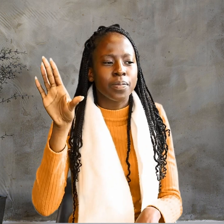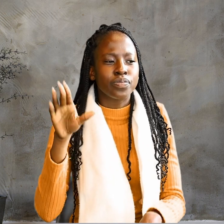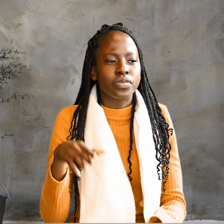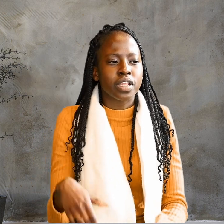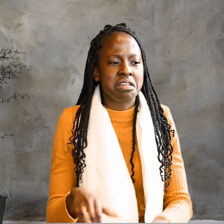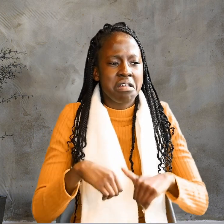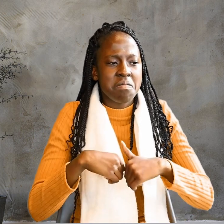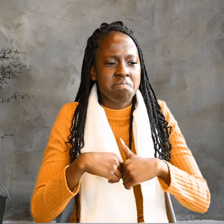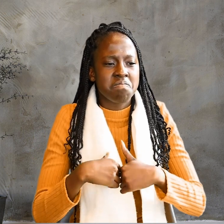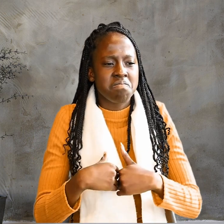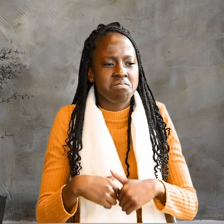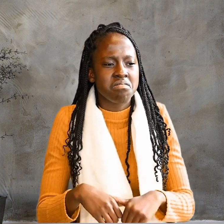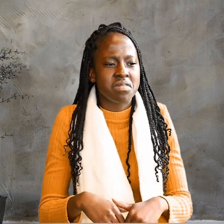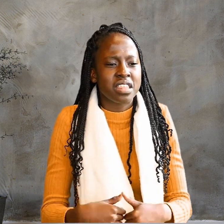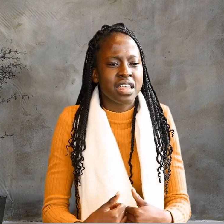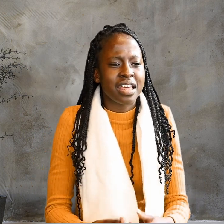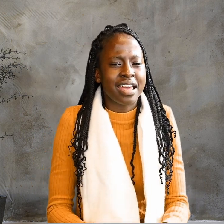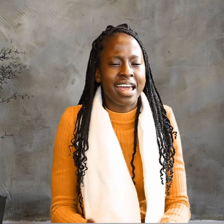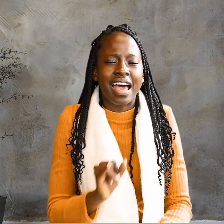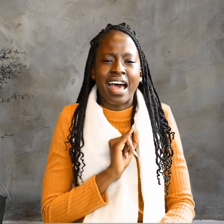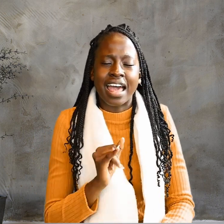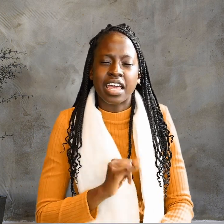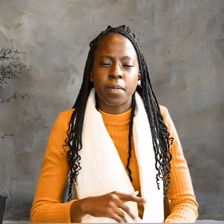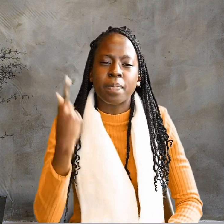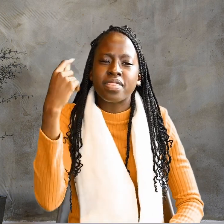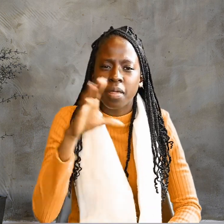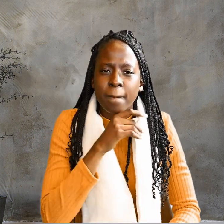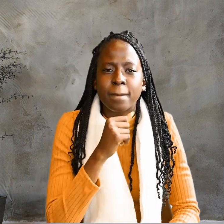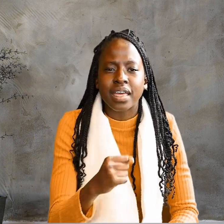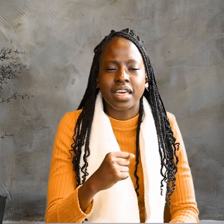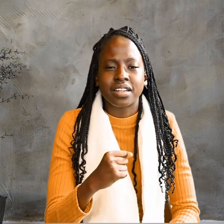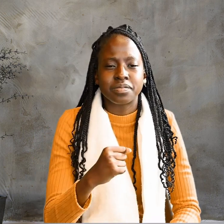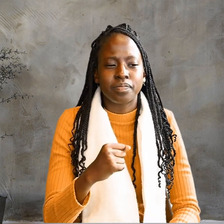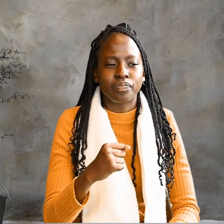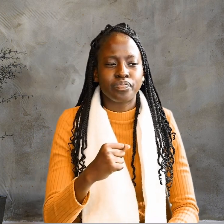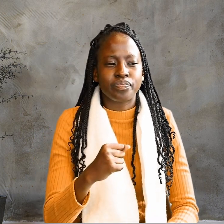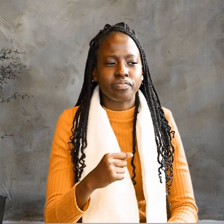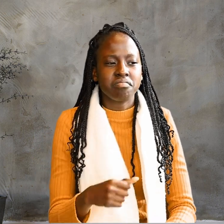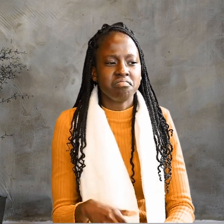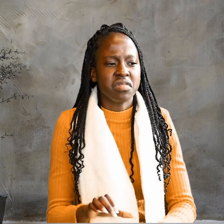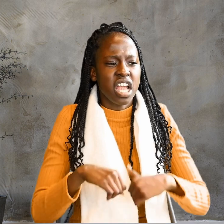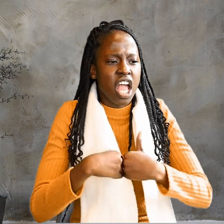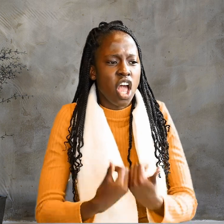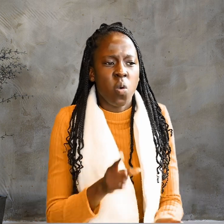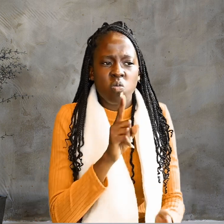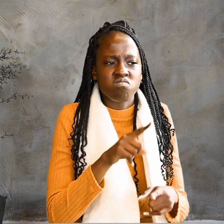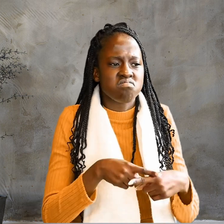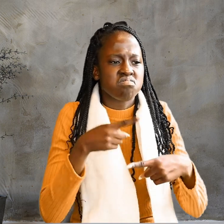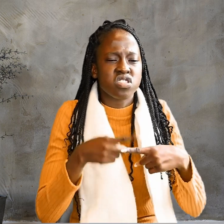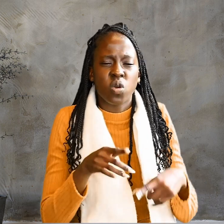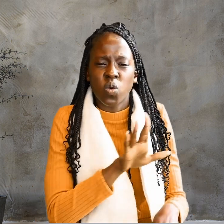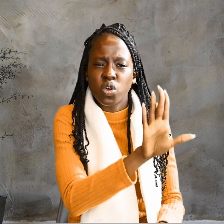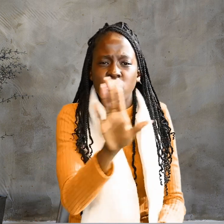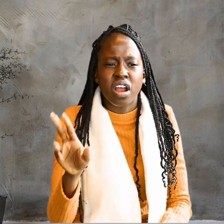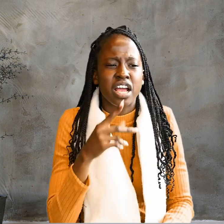himself insisted, I am the man. How then were your eyes opened, they asked.